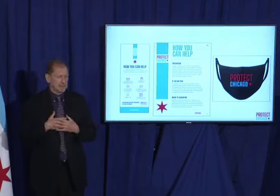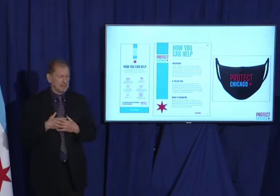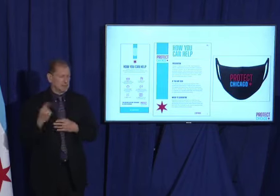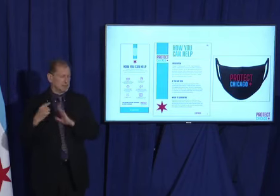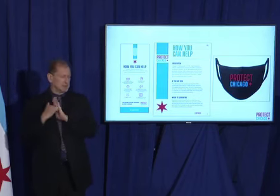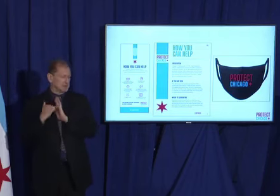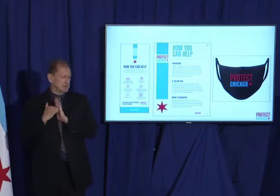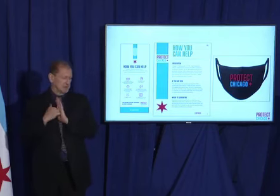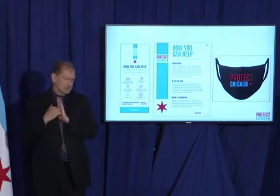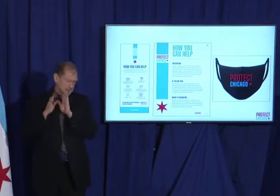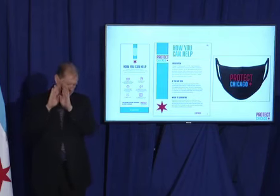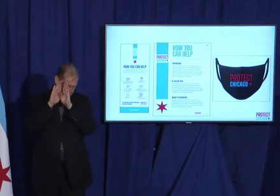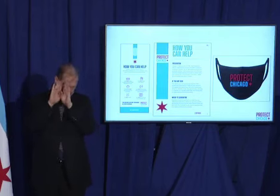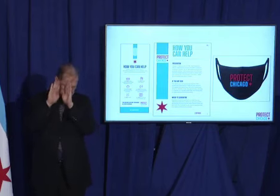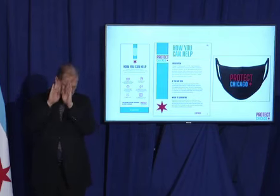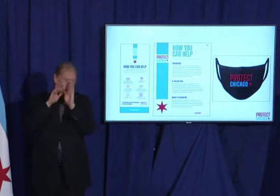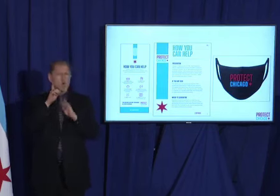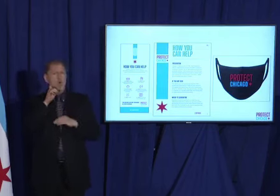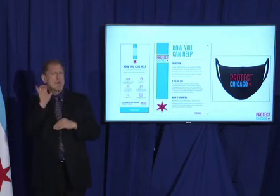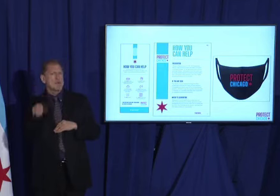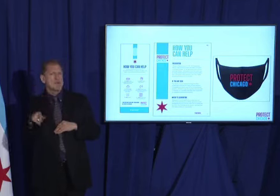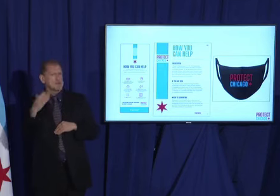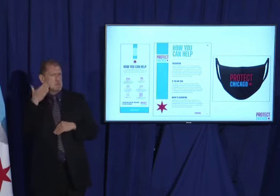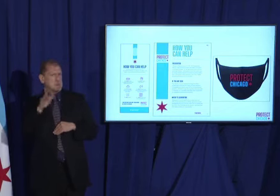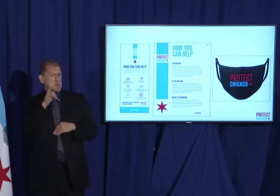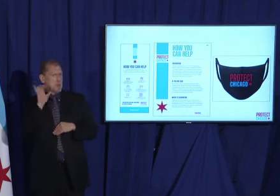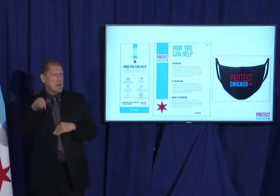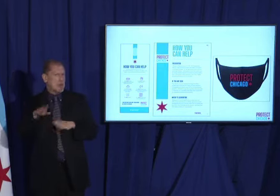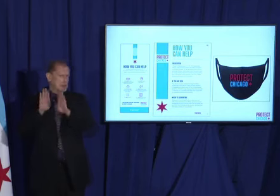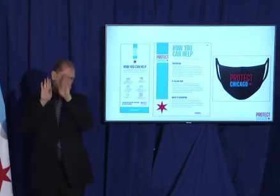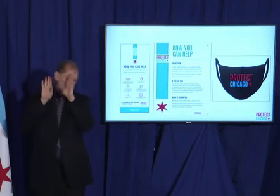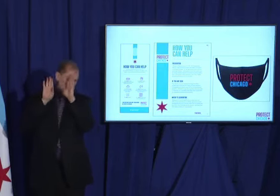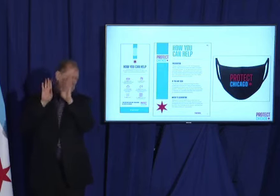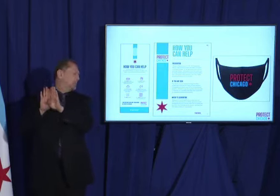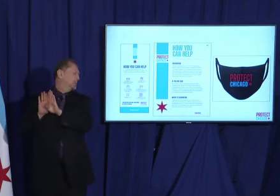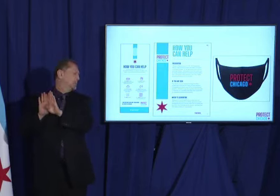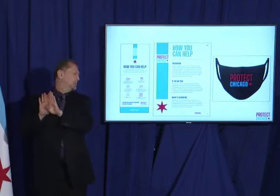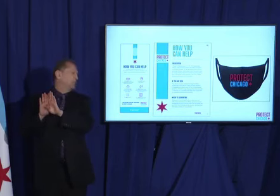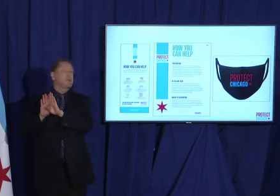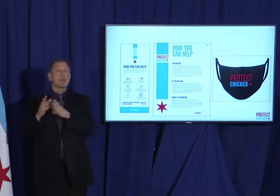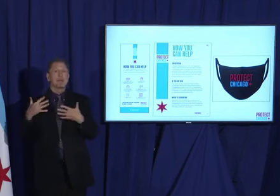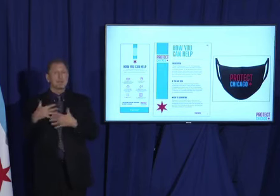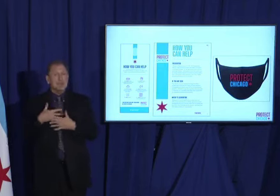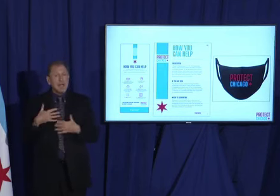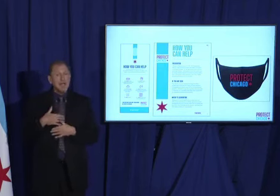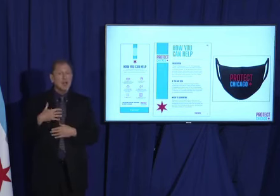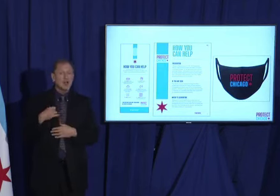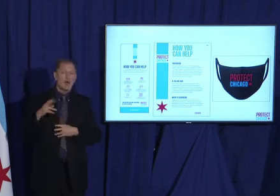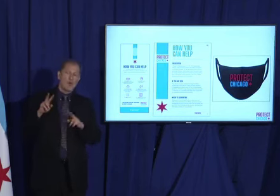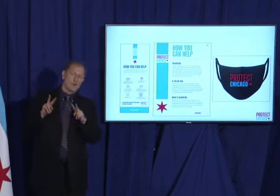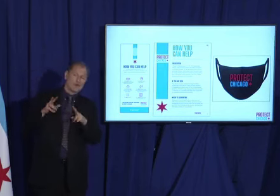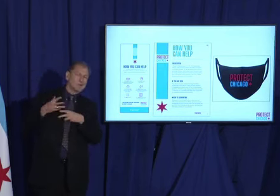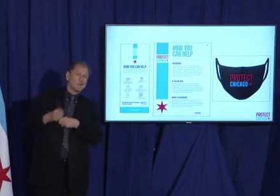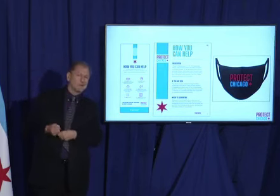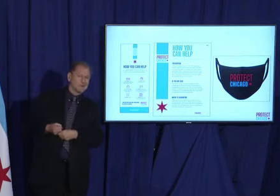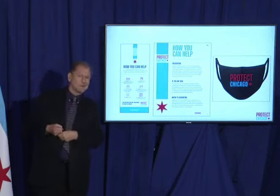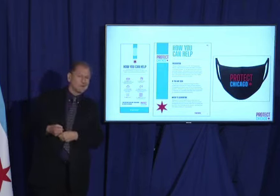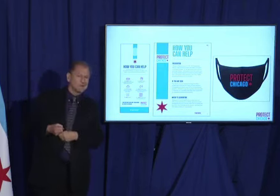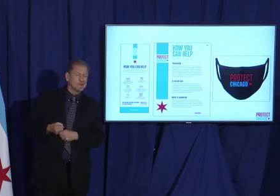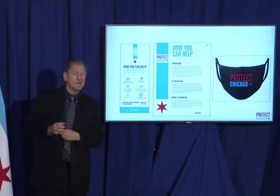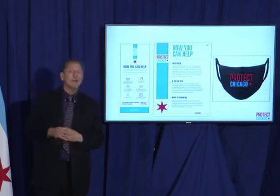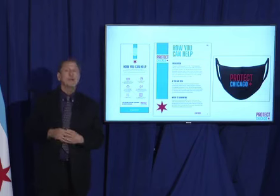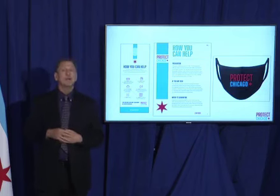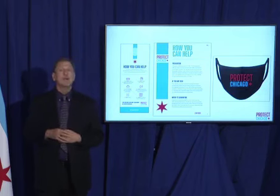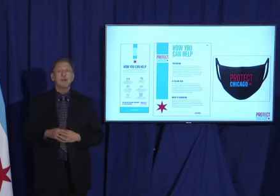and maybe even scared. They're scared and skeptical of the healthcare industry. But what we also